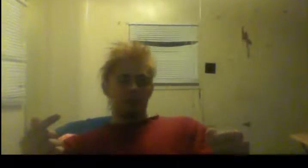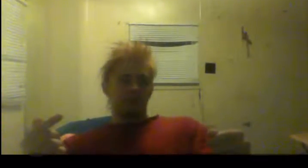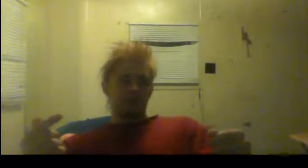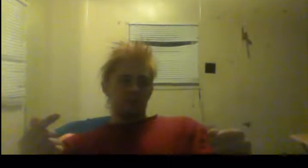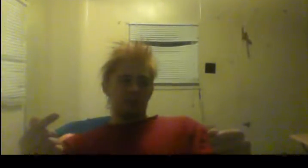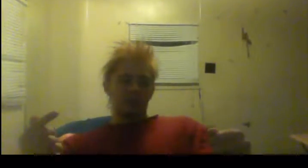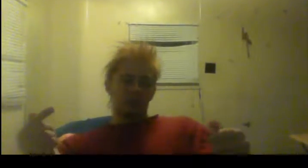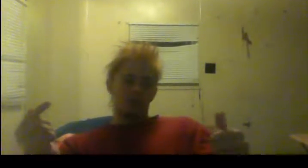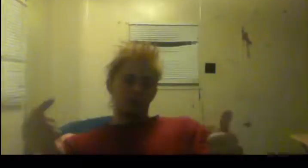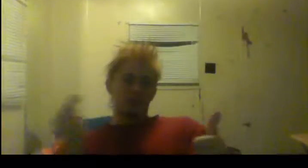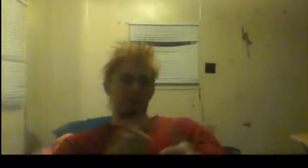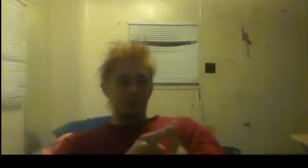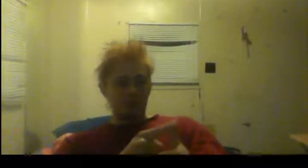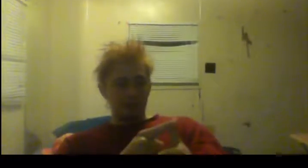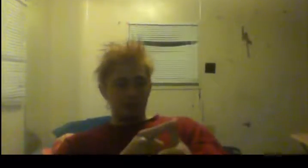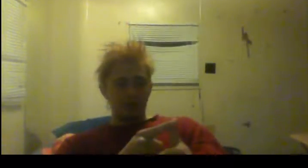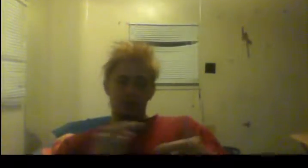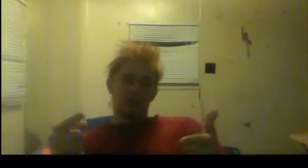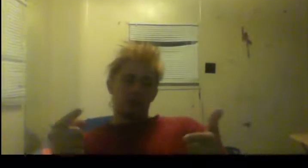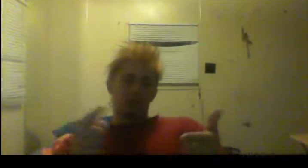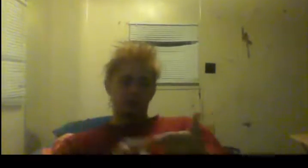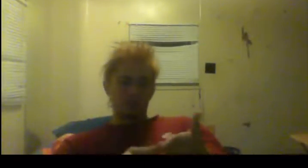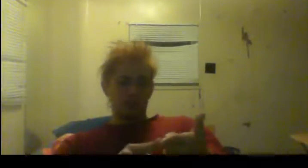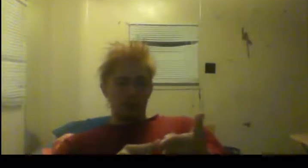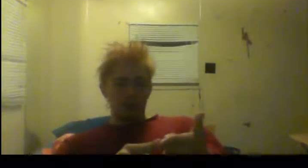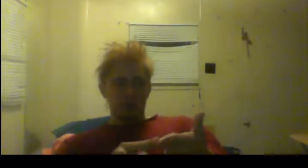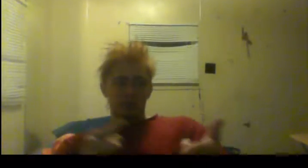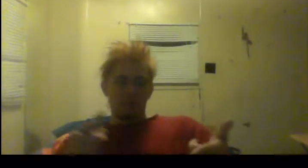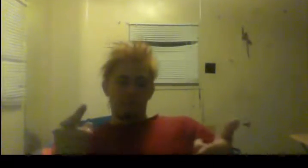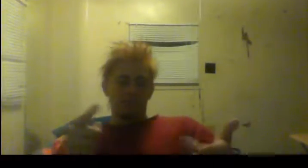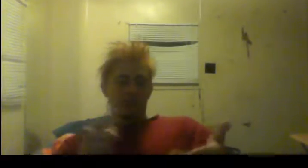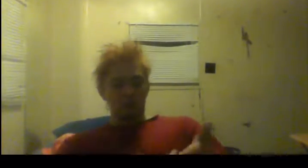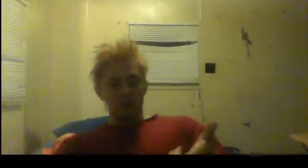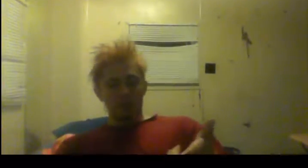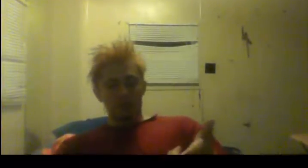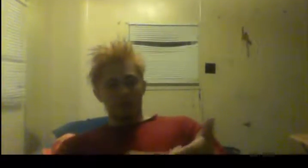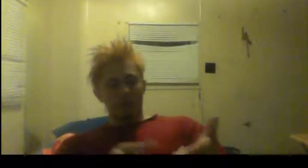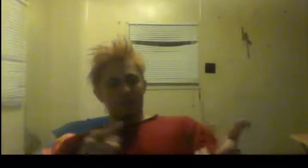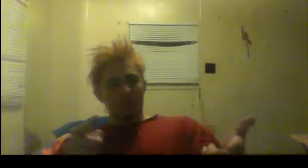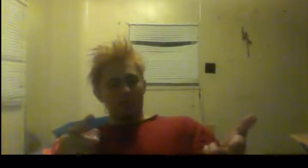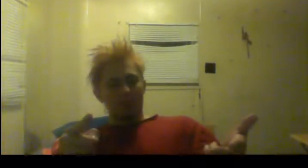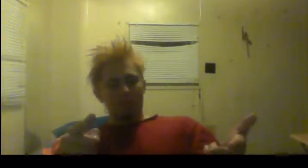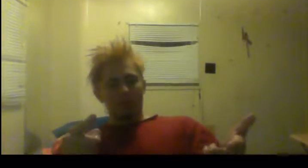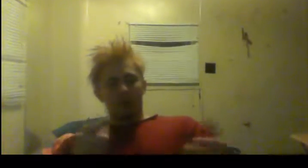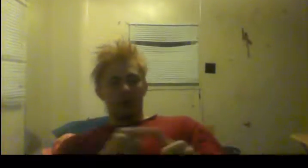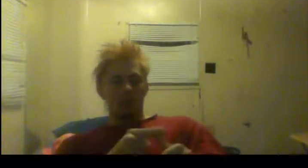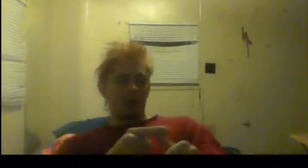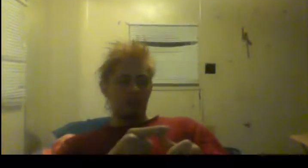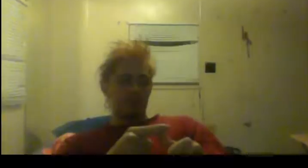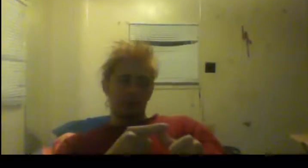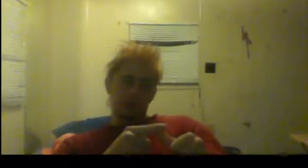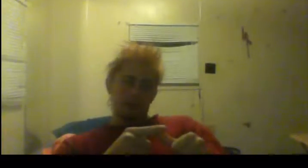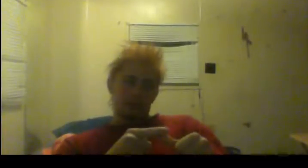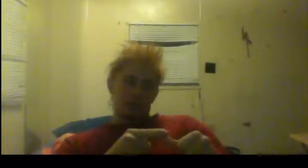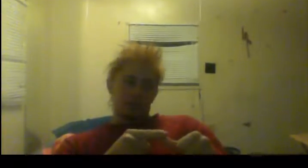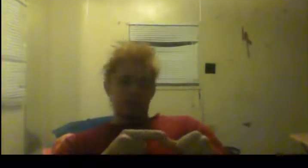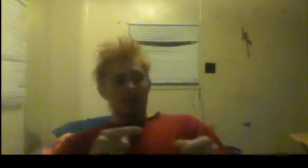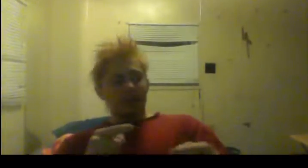difference between the terms of pump, soreness, and growth. A pump is not